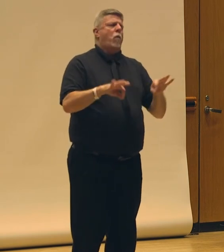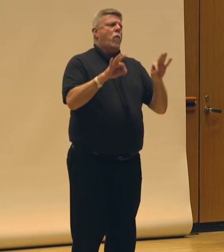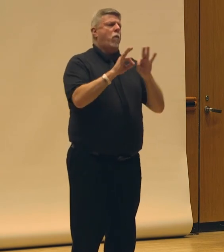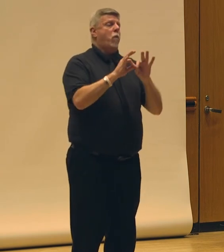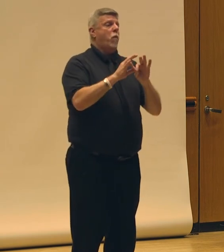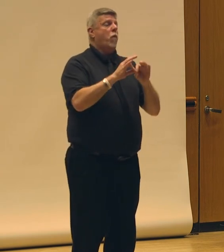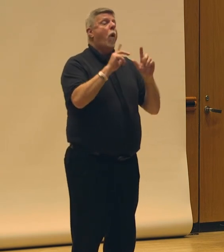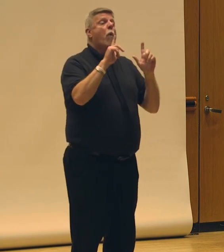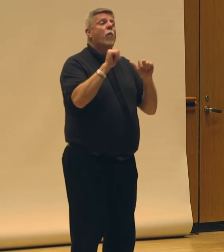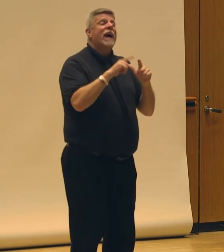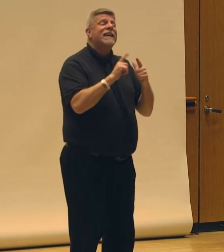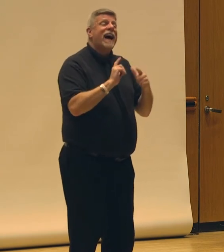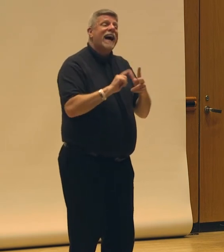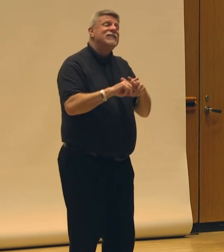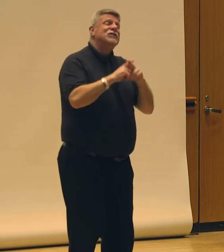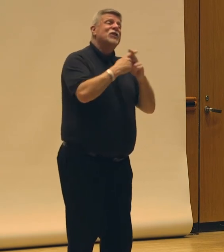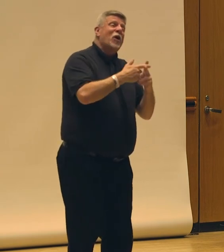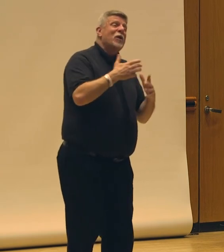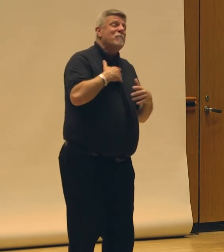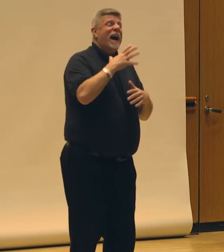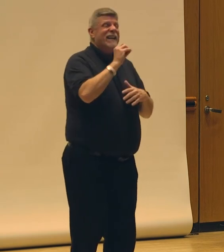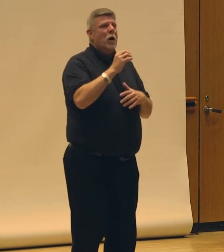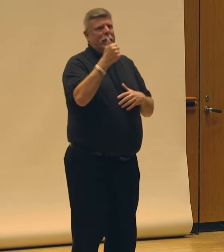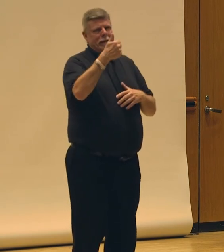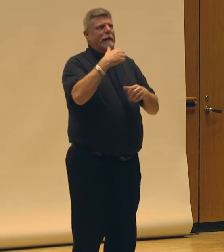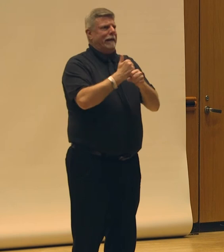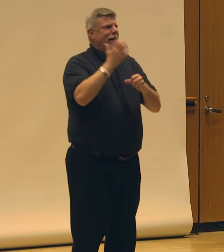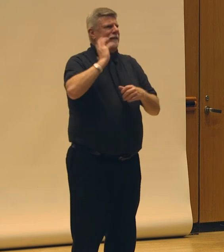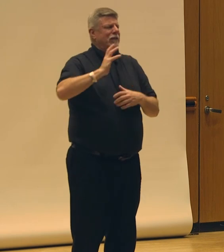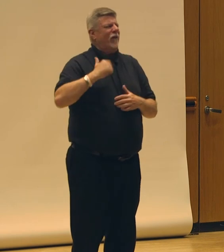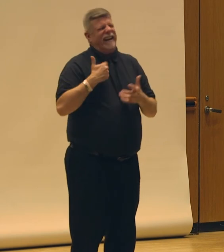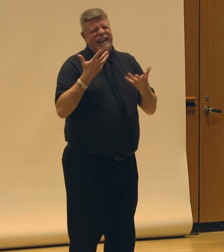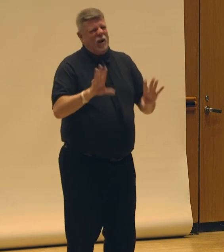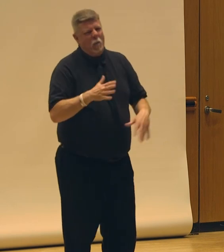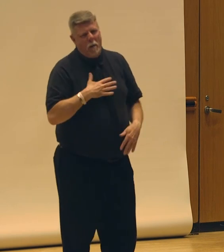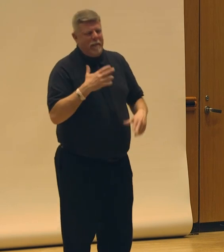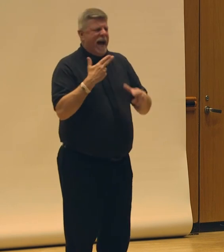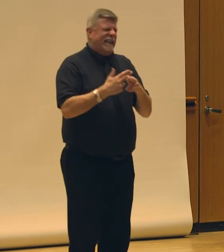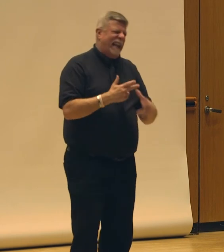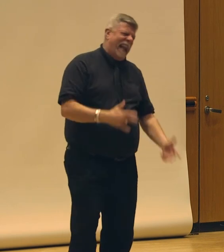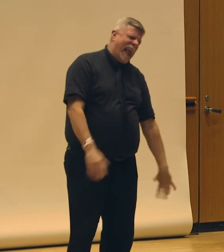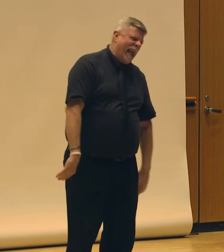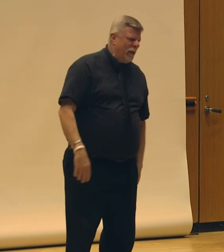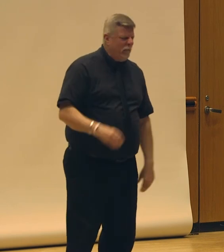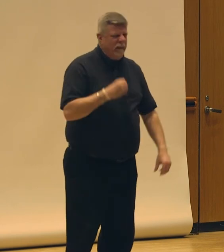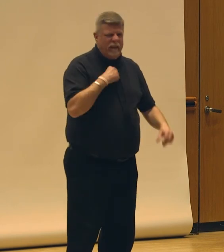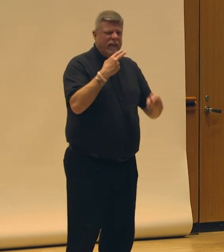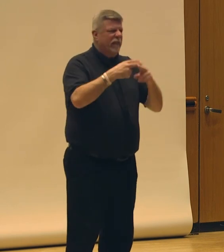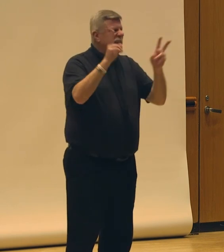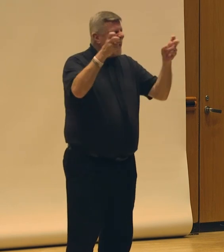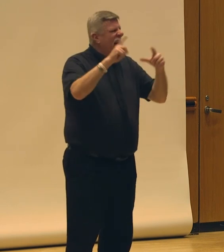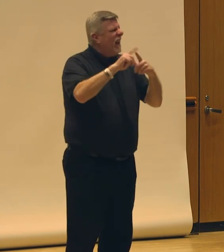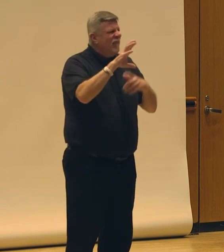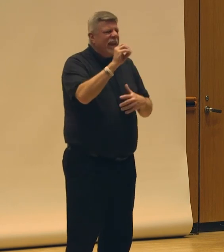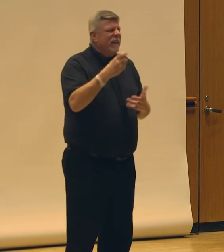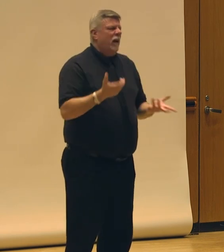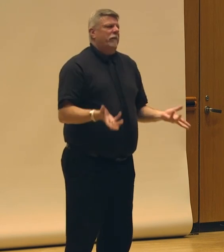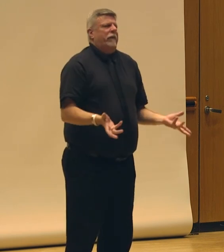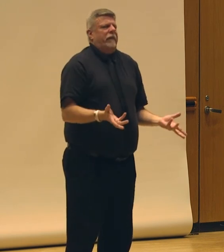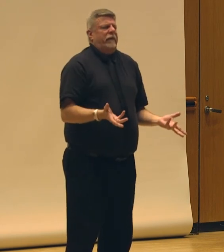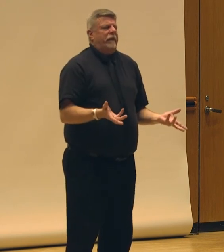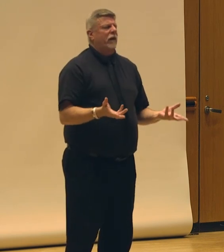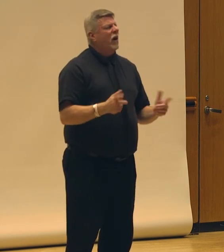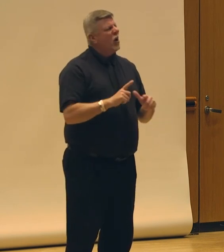ago, I didn't want my name to be in the title of the company. I was like, oh, God, not another single-name choreographer company. Like, how many of those do we need?